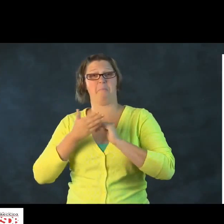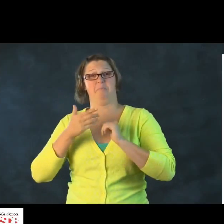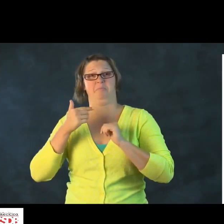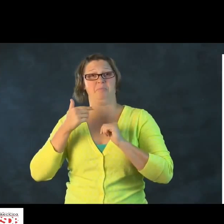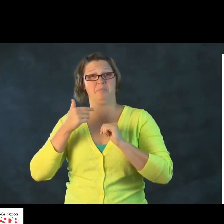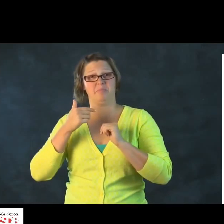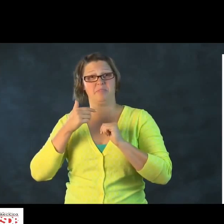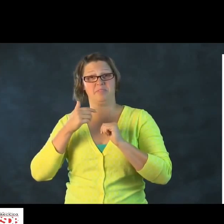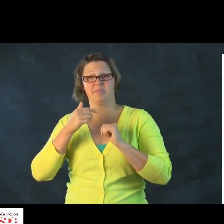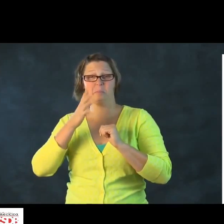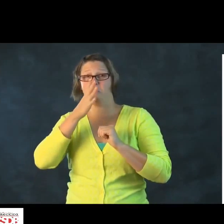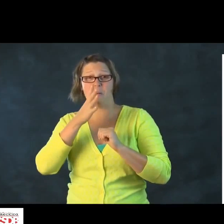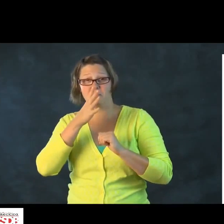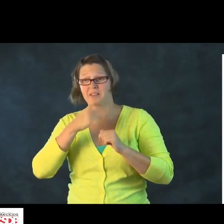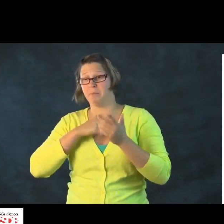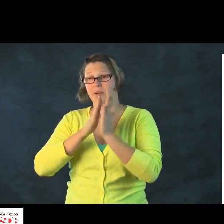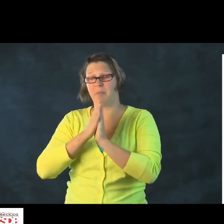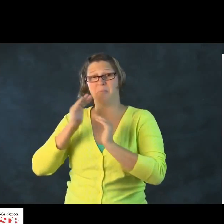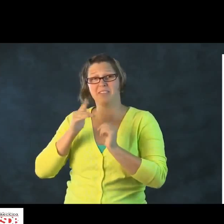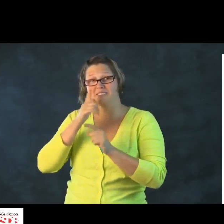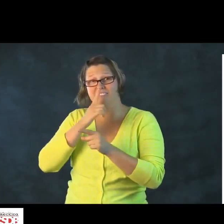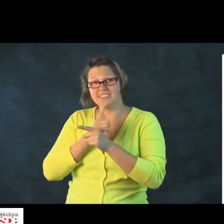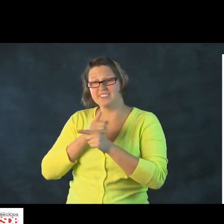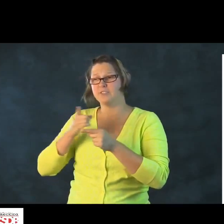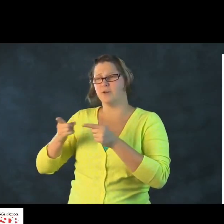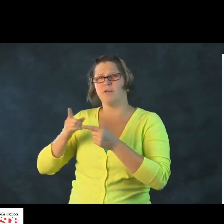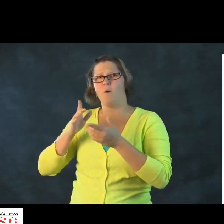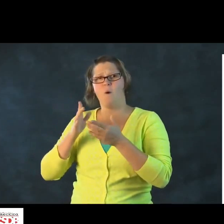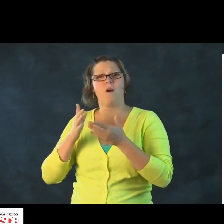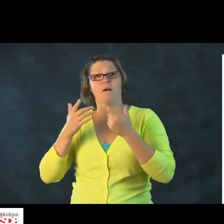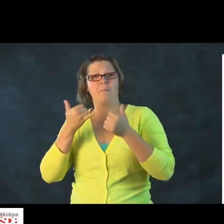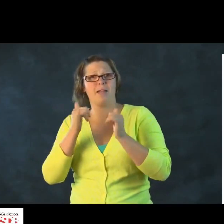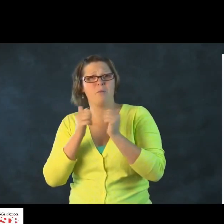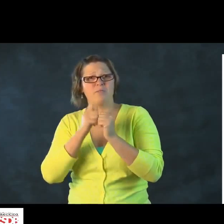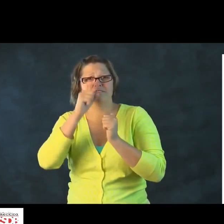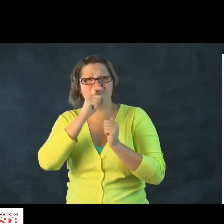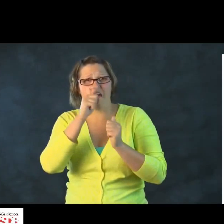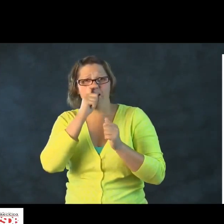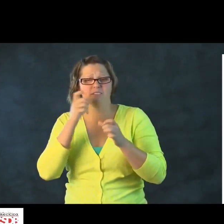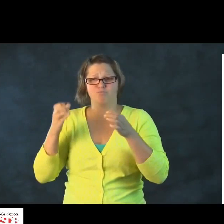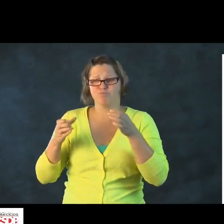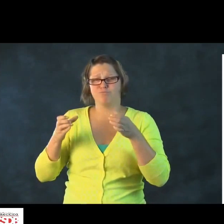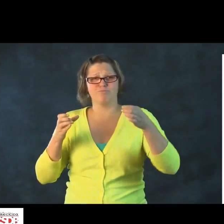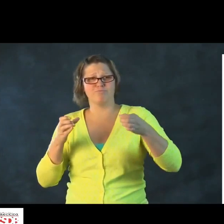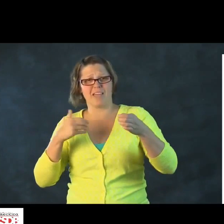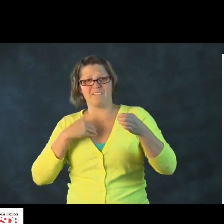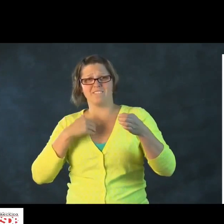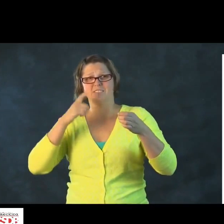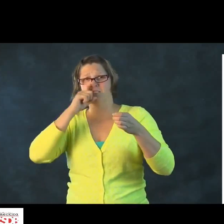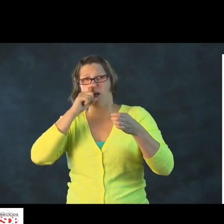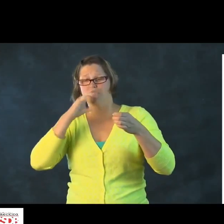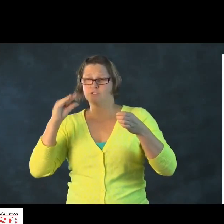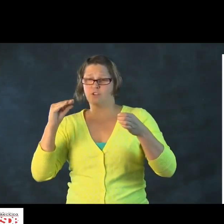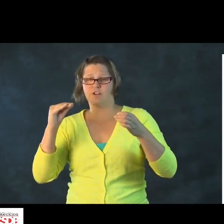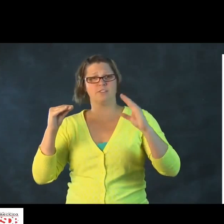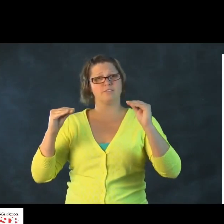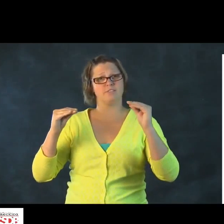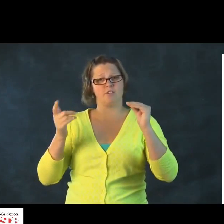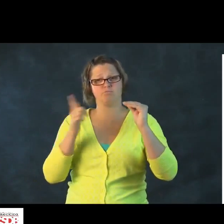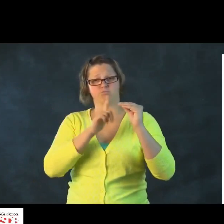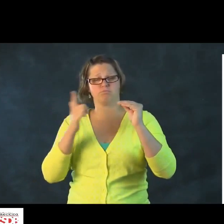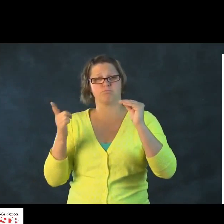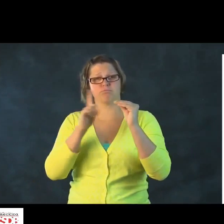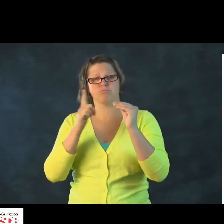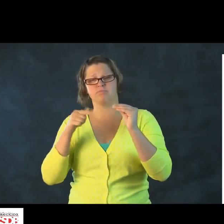You could play house, for example. Maybe you become the sister or she becomes the mother or incorporate dolls